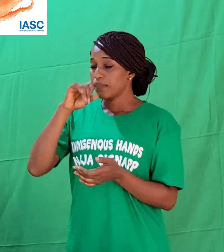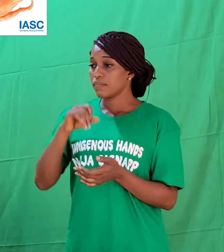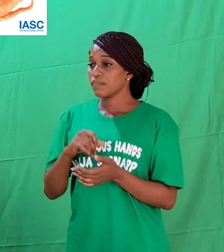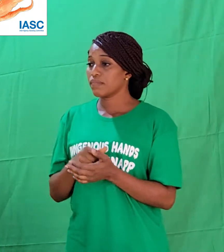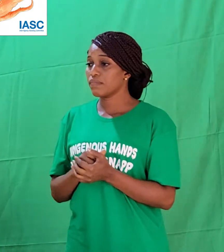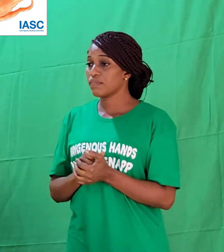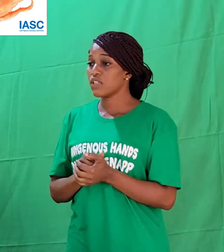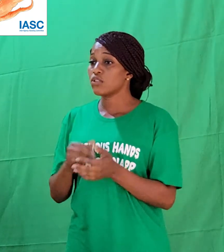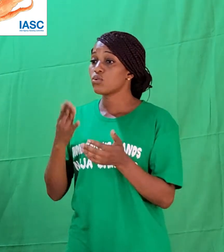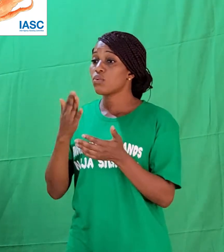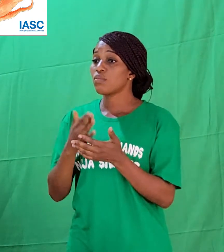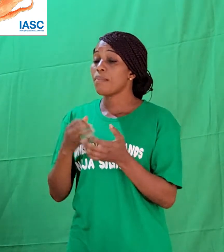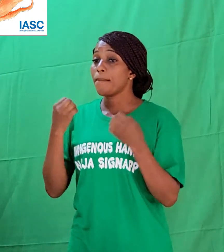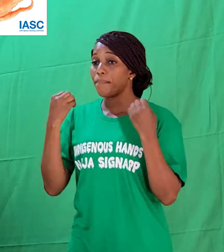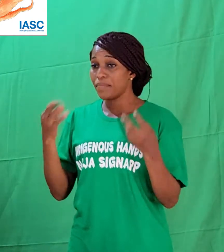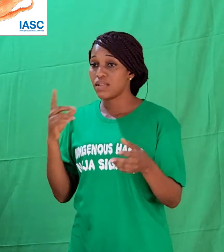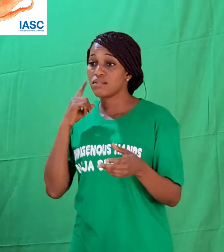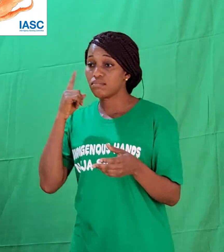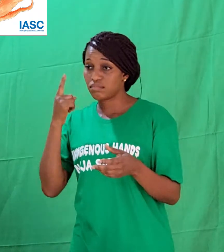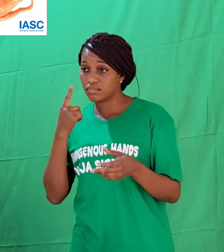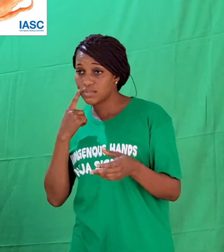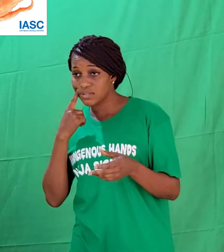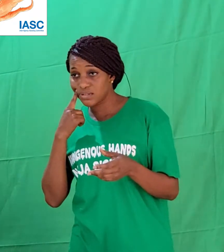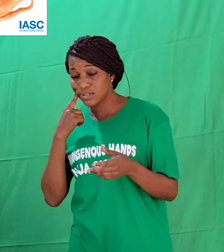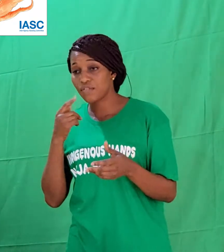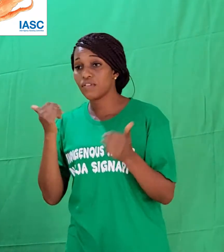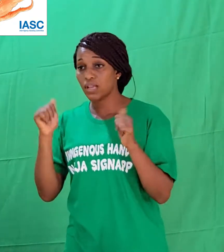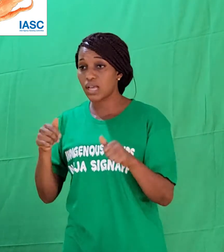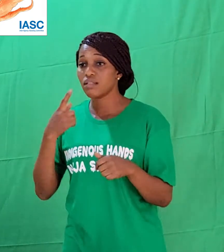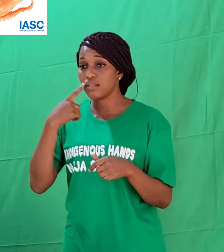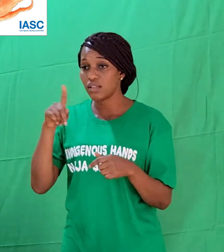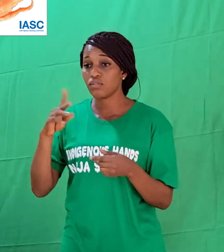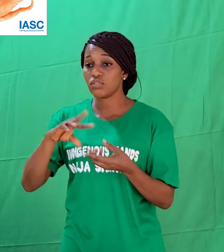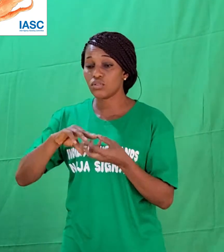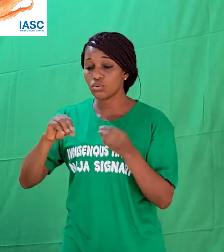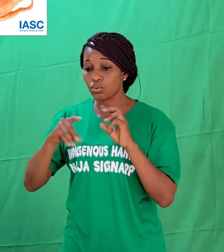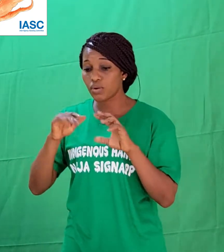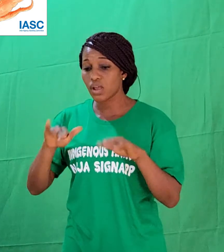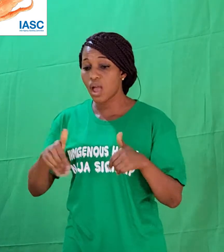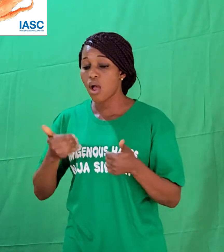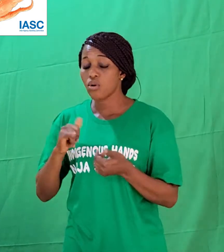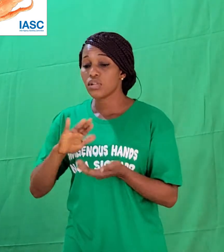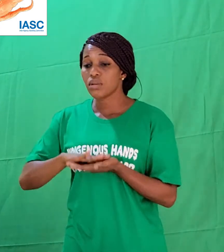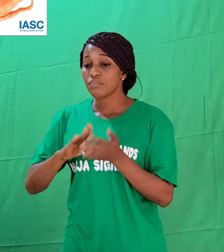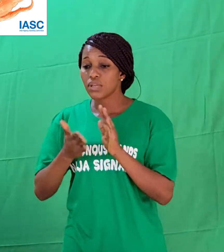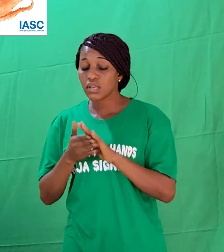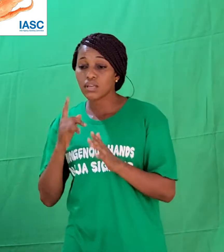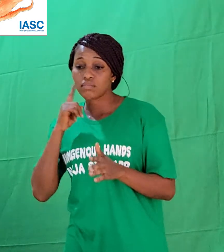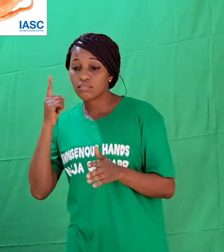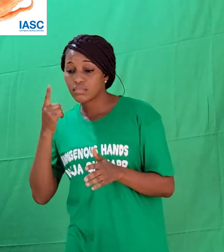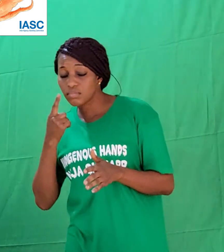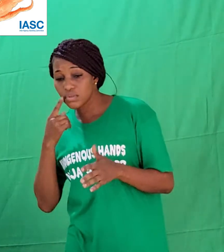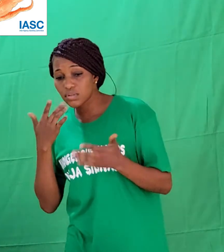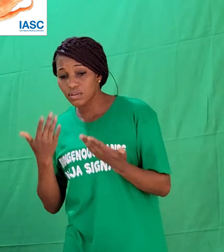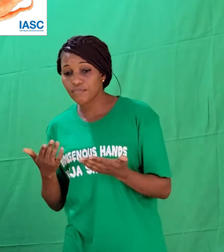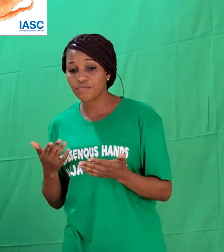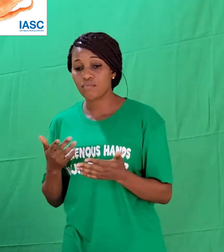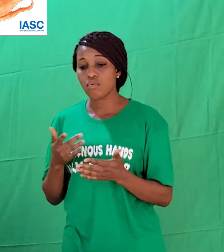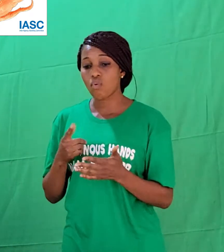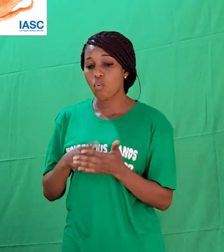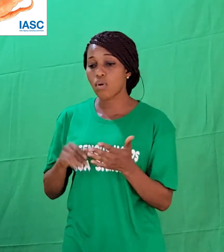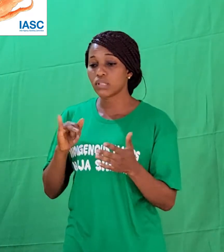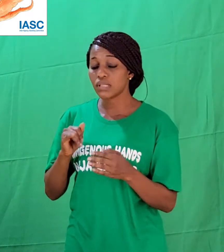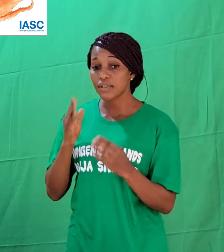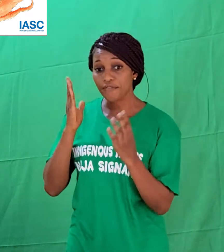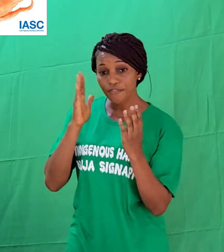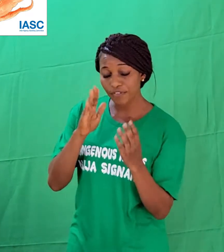can tell the story, those of them that became Deaf either as children or that had congenital hearing loss.